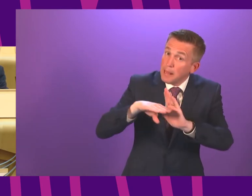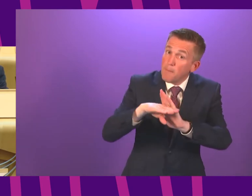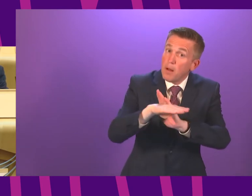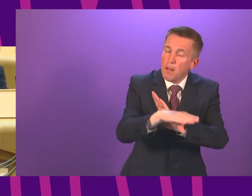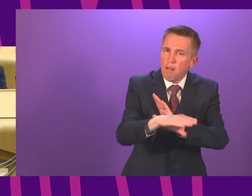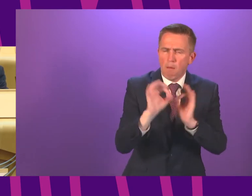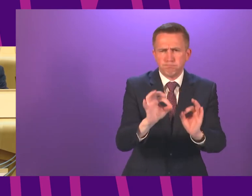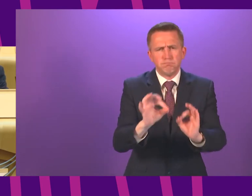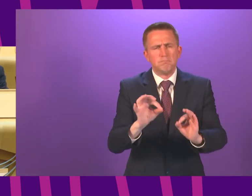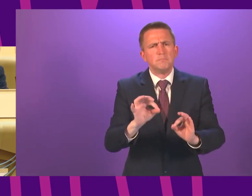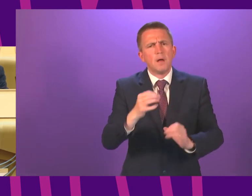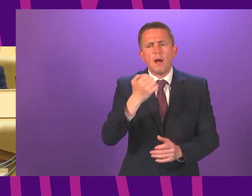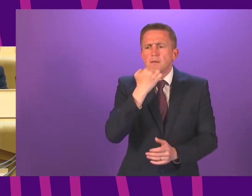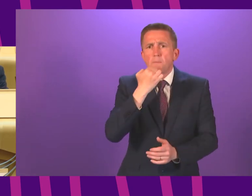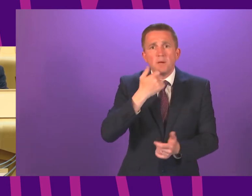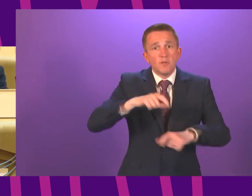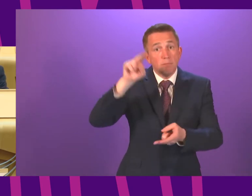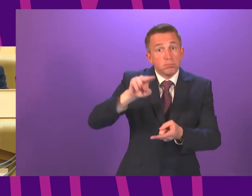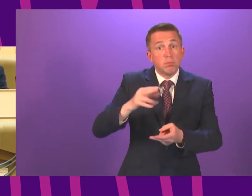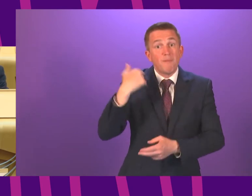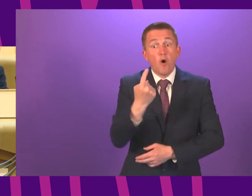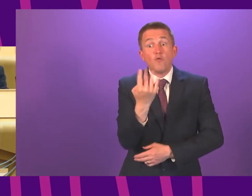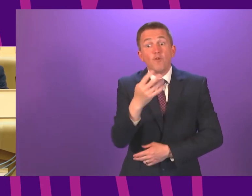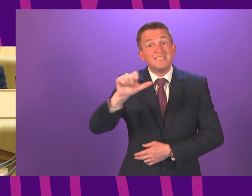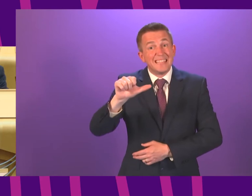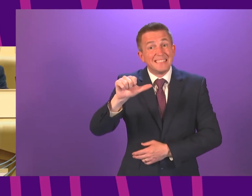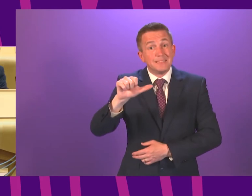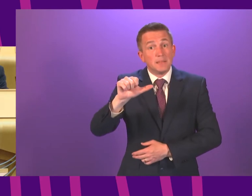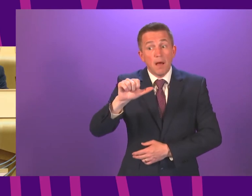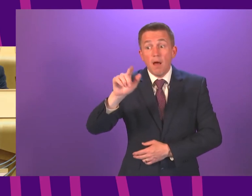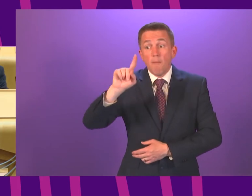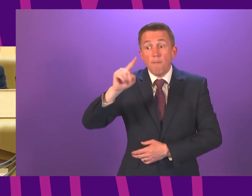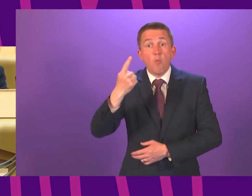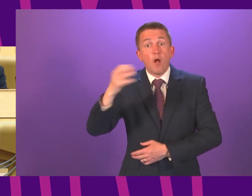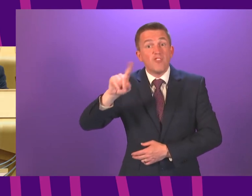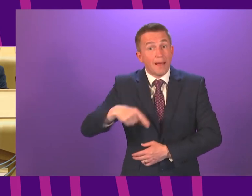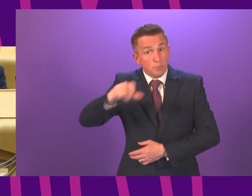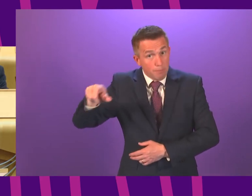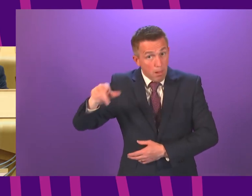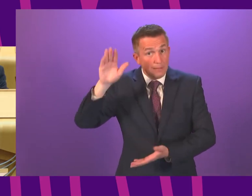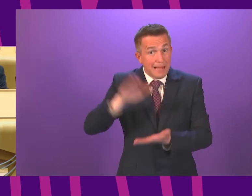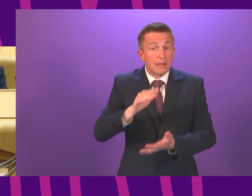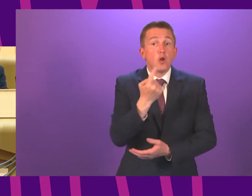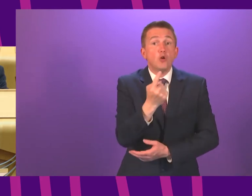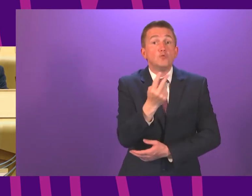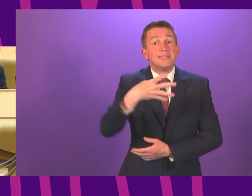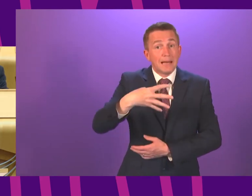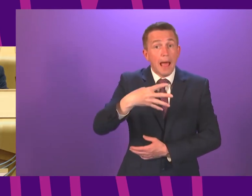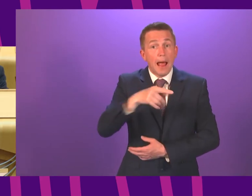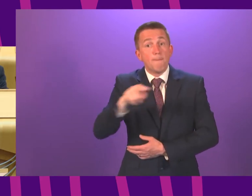case numbers have fallen slightly in recent days, from 146 cases per 100,000 people to 129.